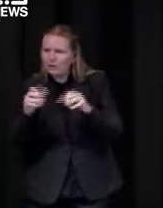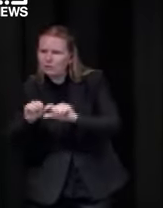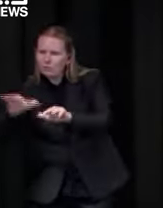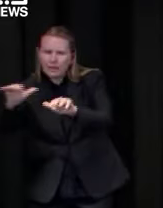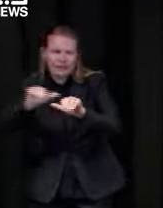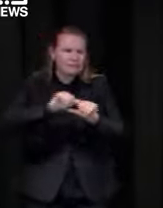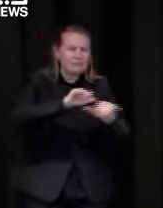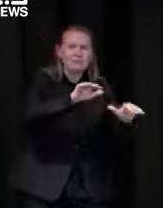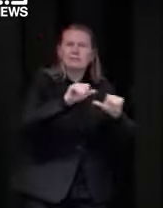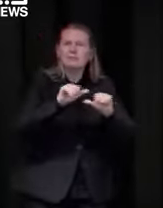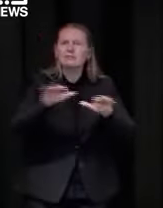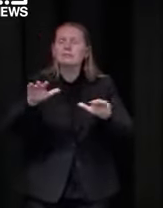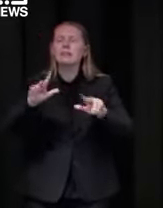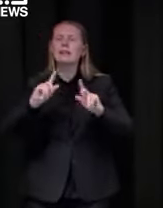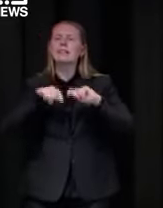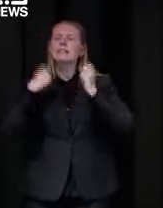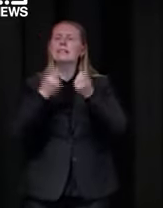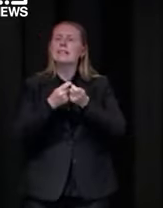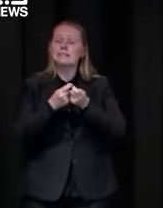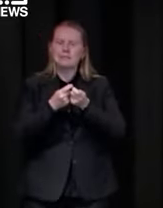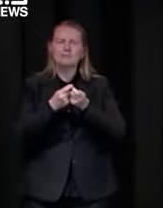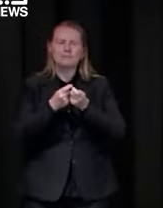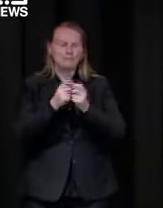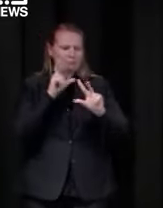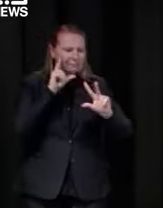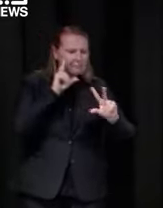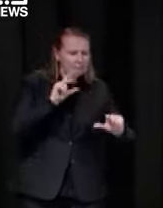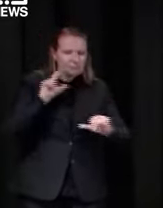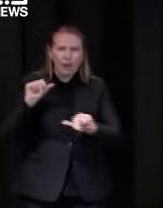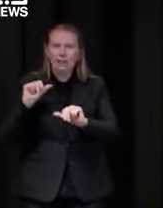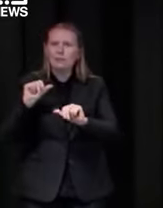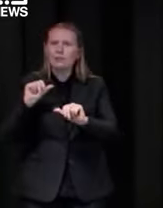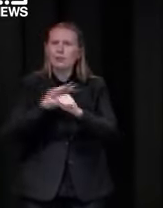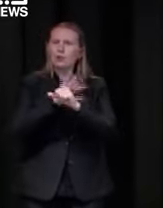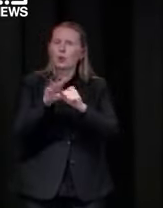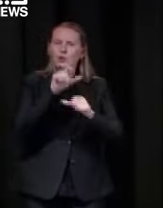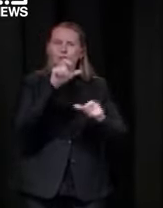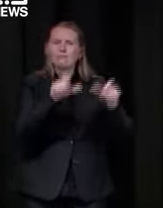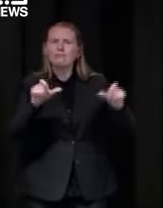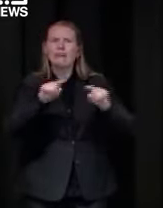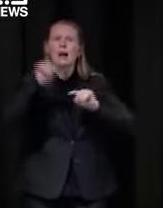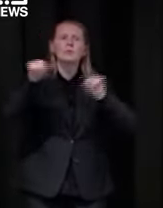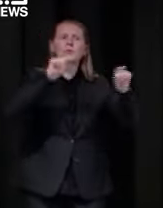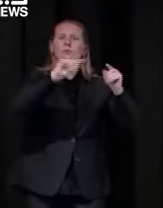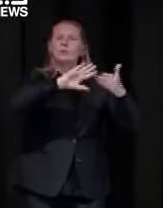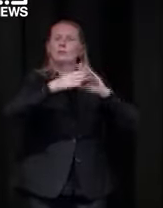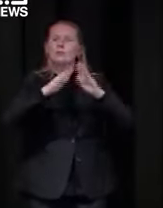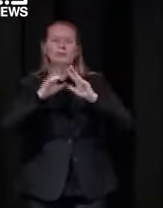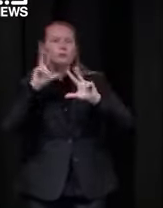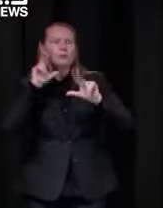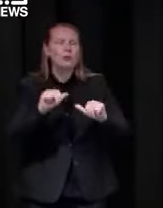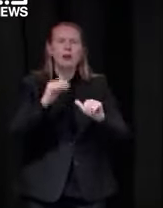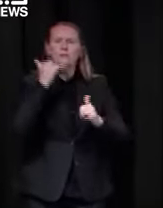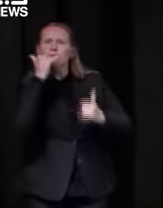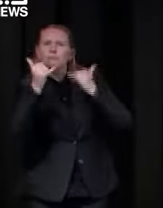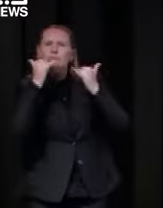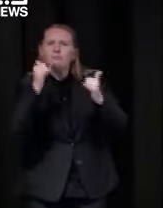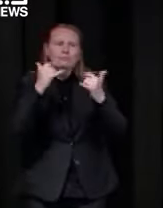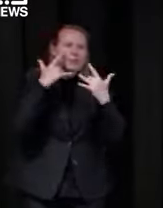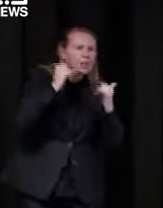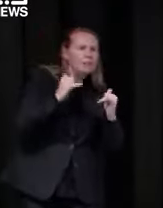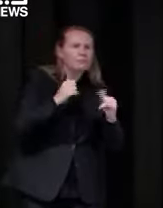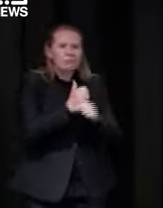and the teams that monitor our covert patients in the community and provide for their welfare on a daily basis